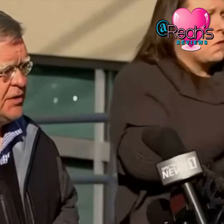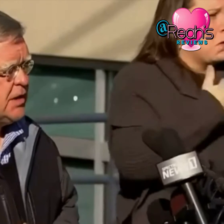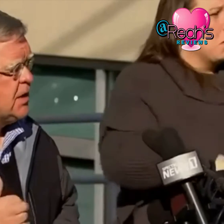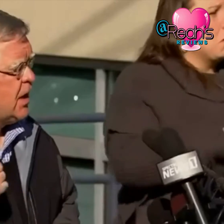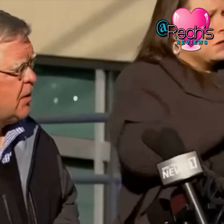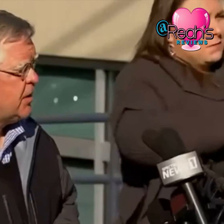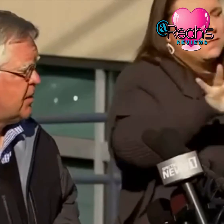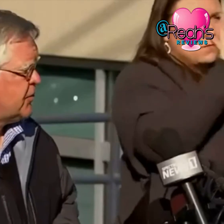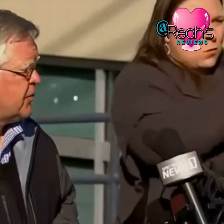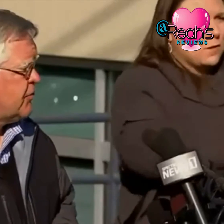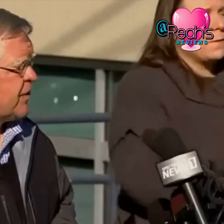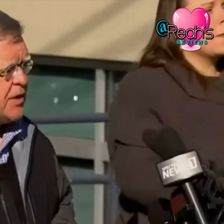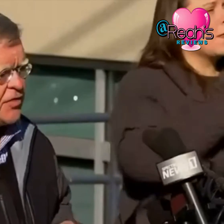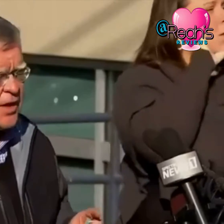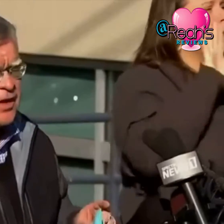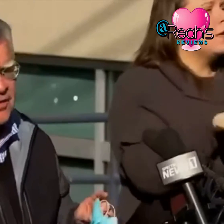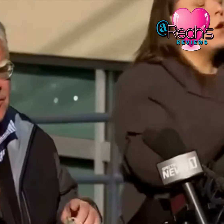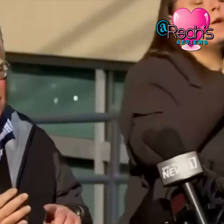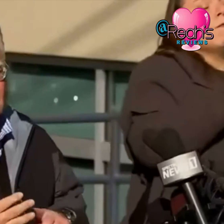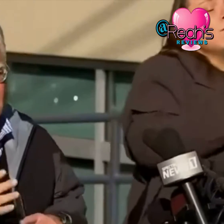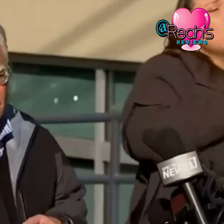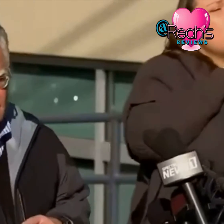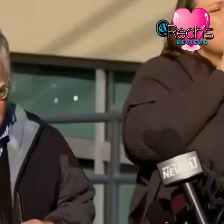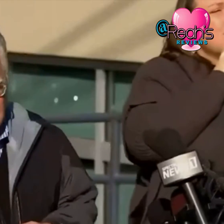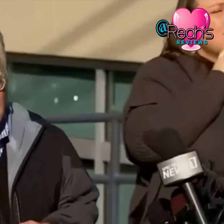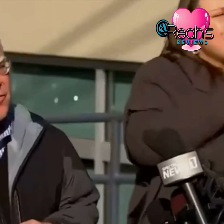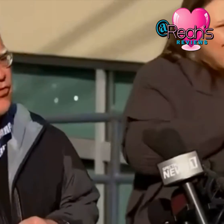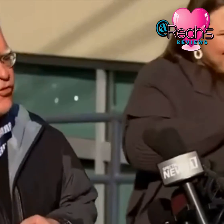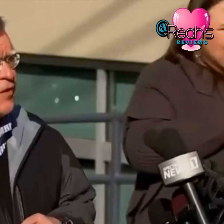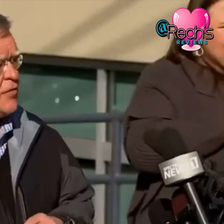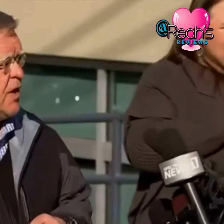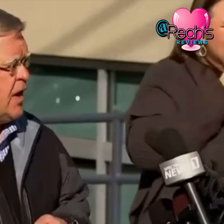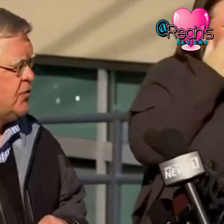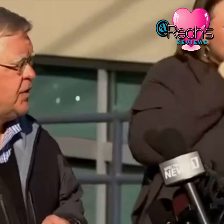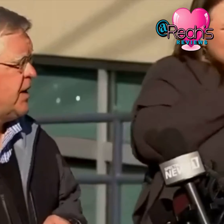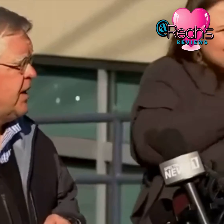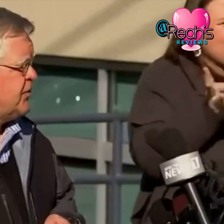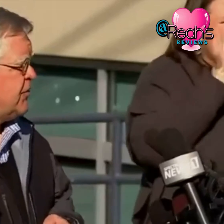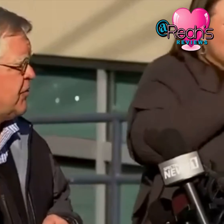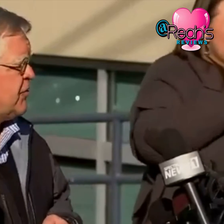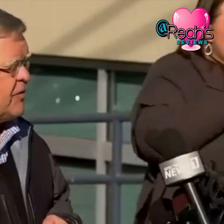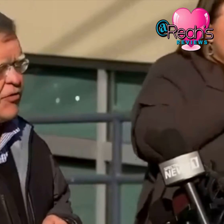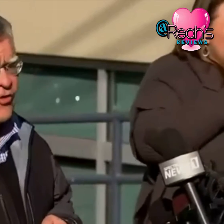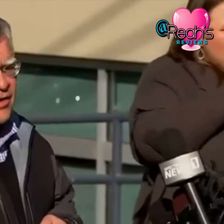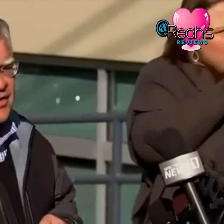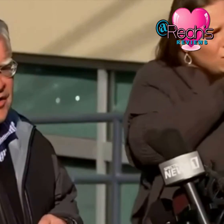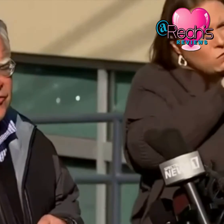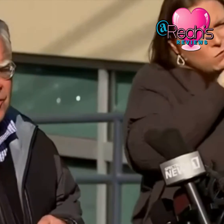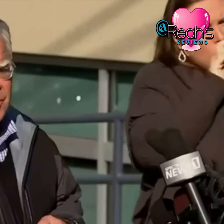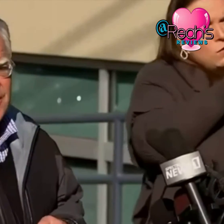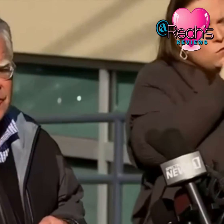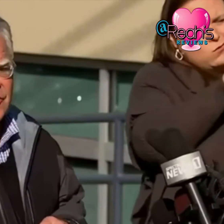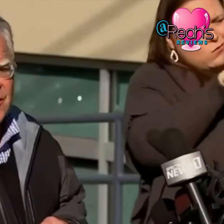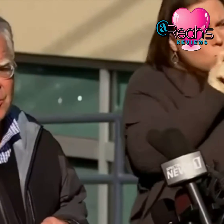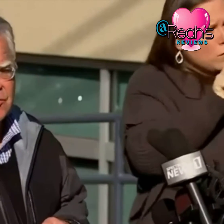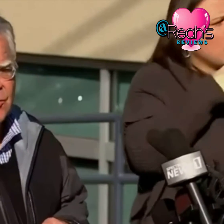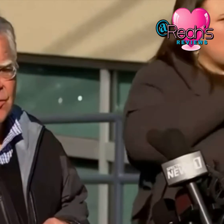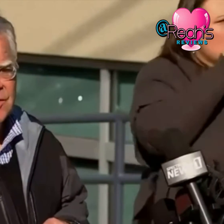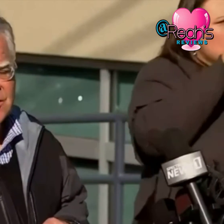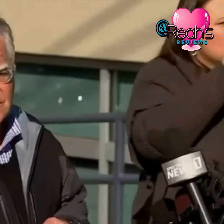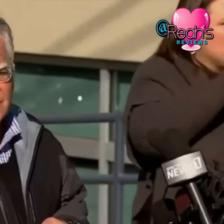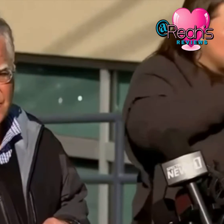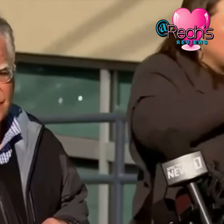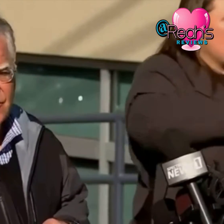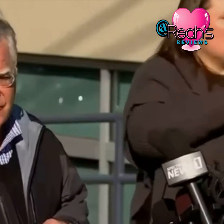very great i want to introduce i want to thank them this is several hundred agents this is our national best stepping